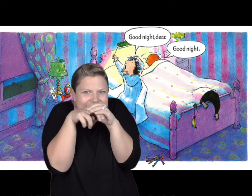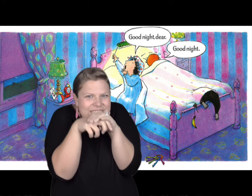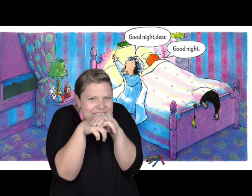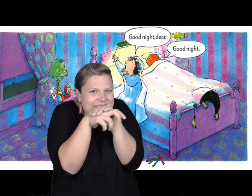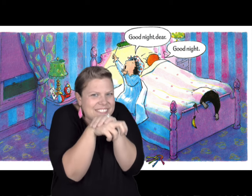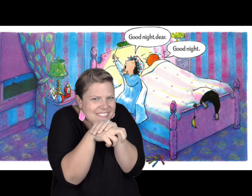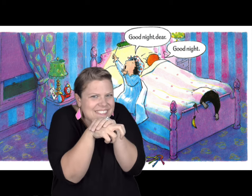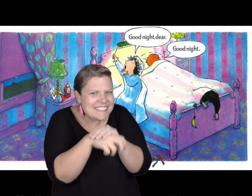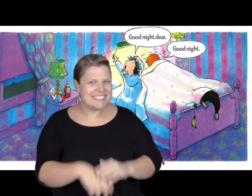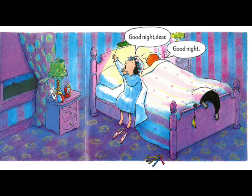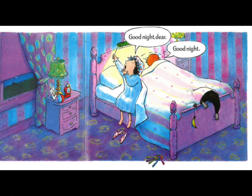under the covers